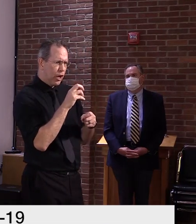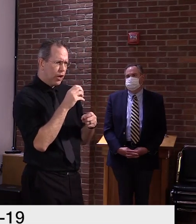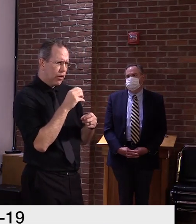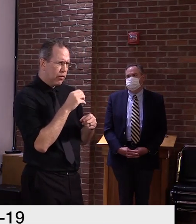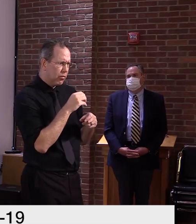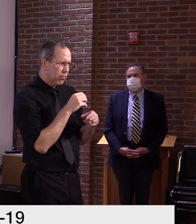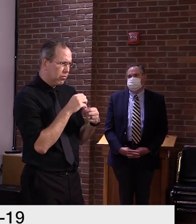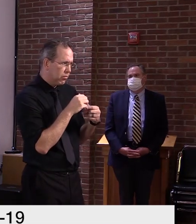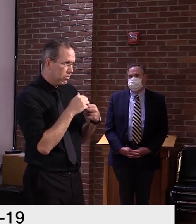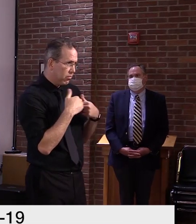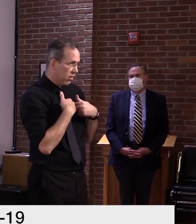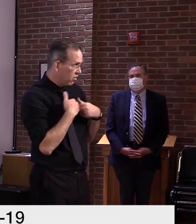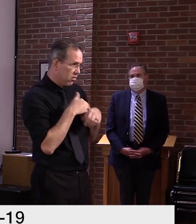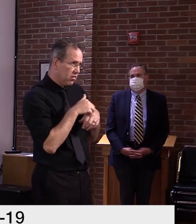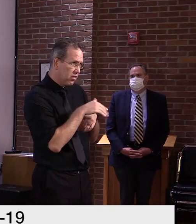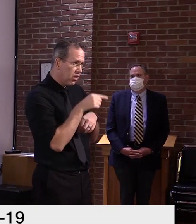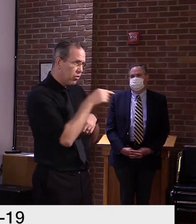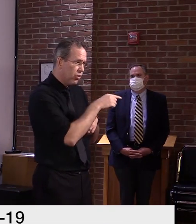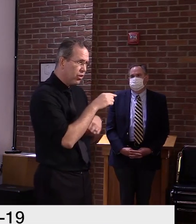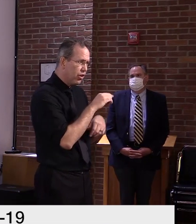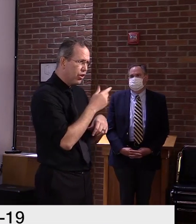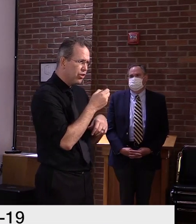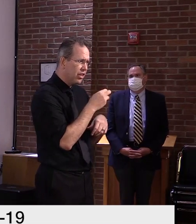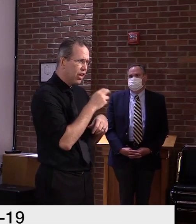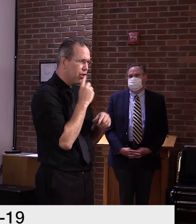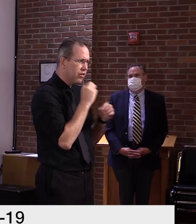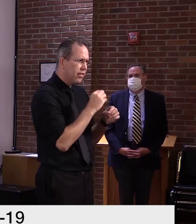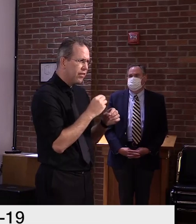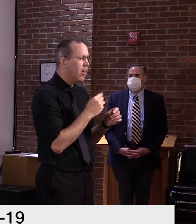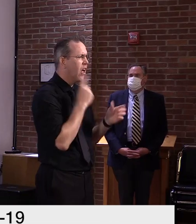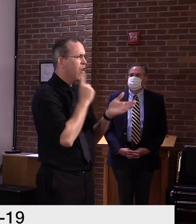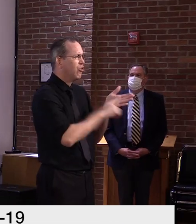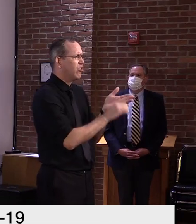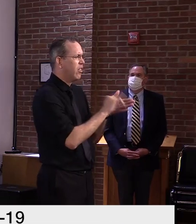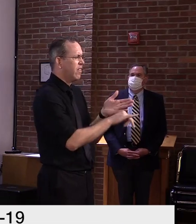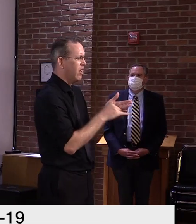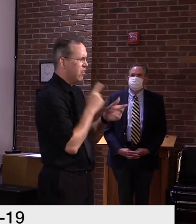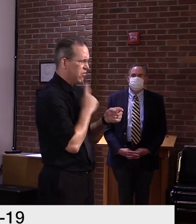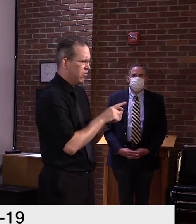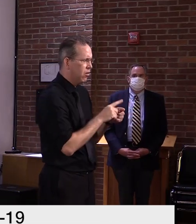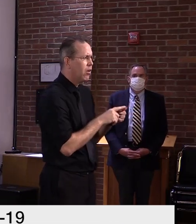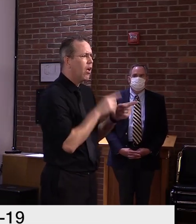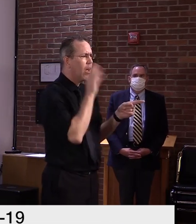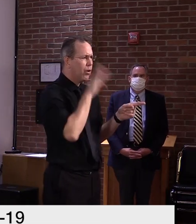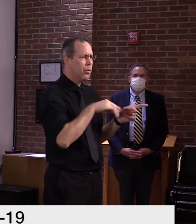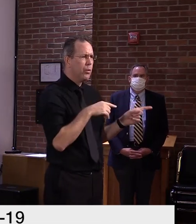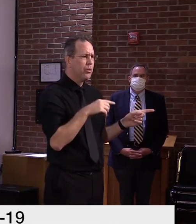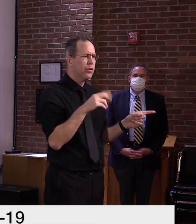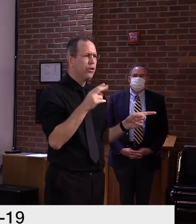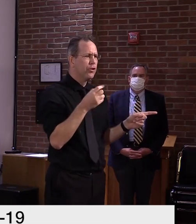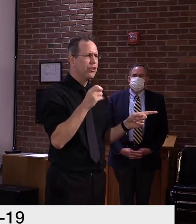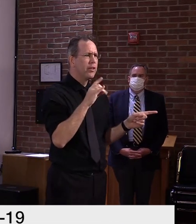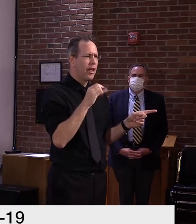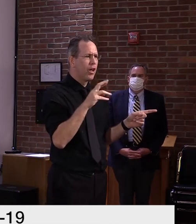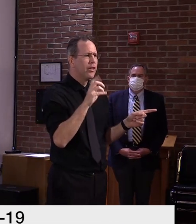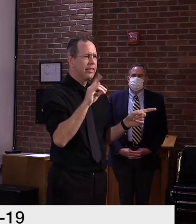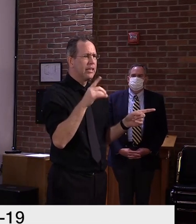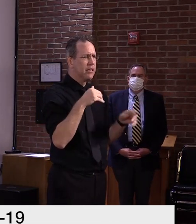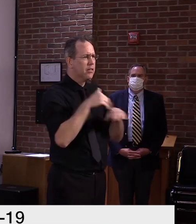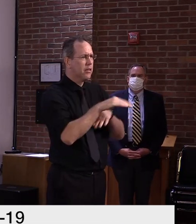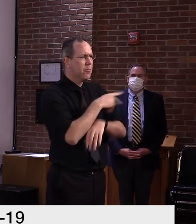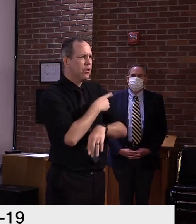there was. It'll be rectified. I know, that they have gotten some since. The second one, um,